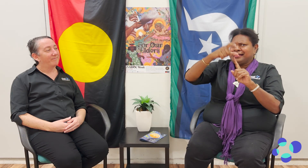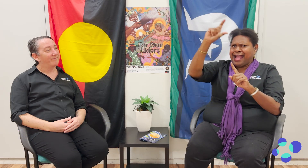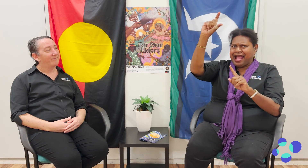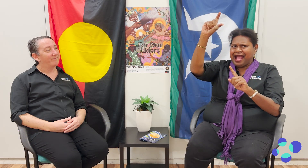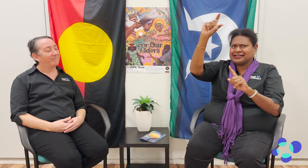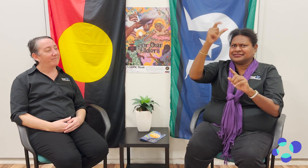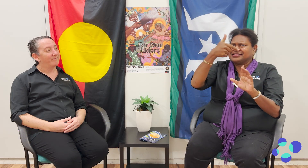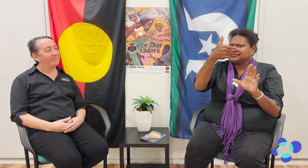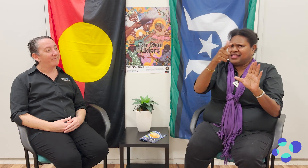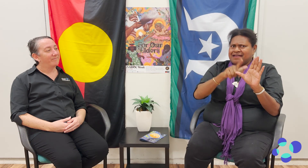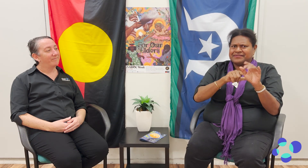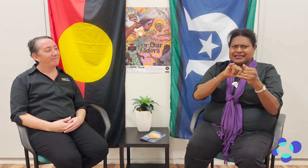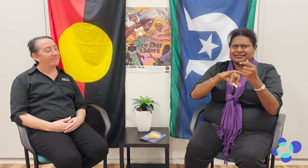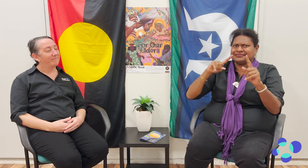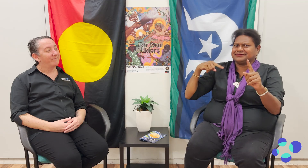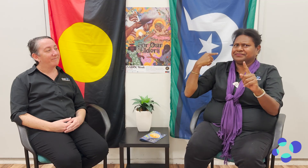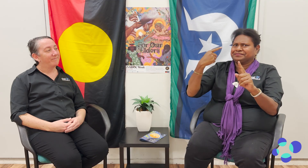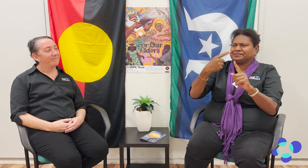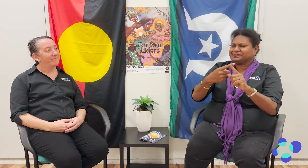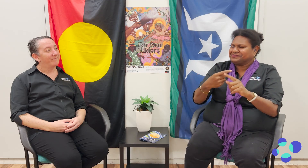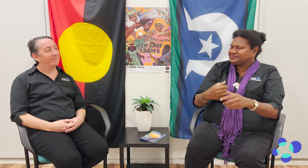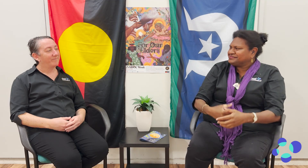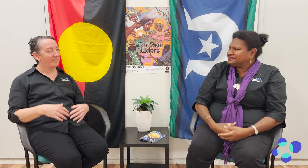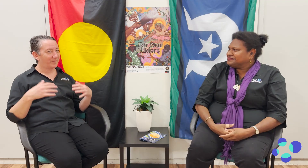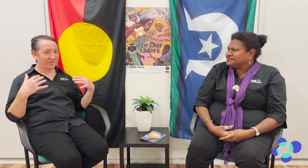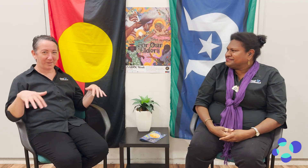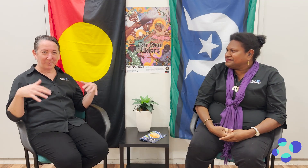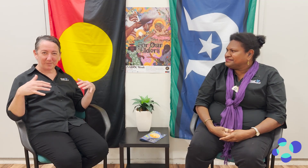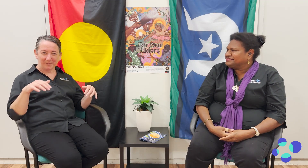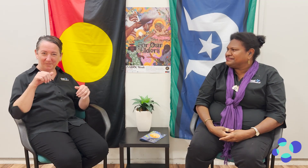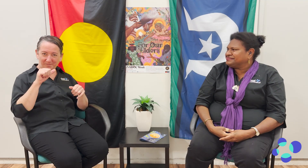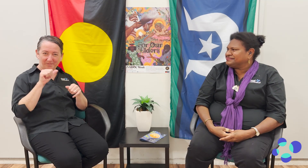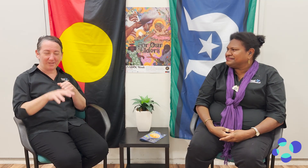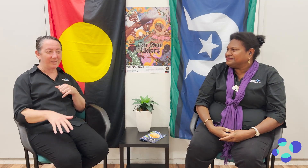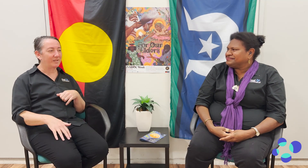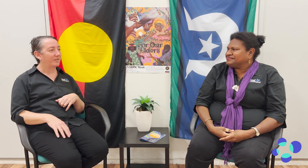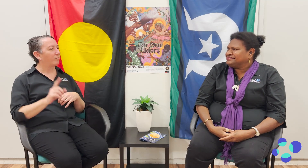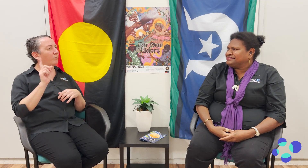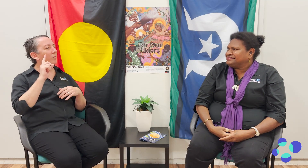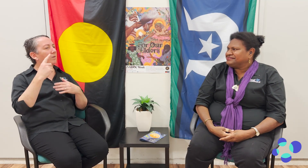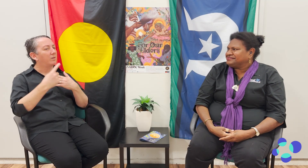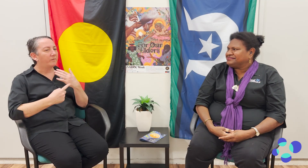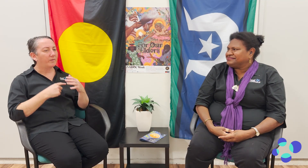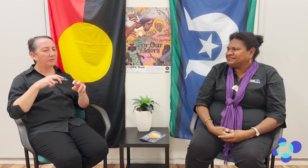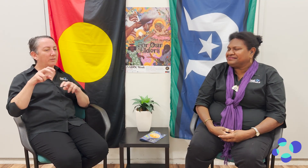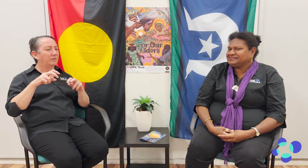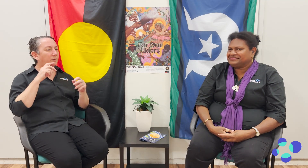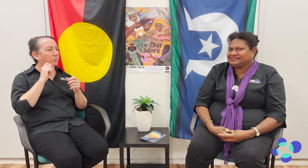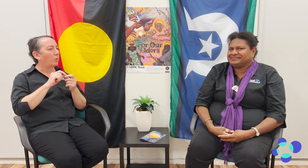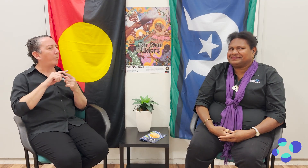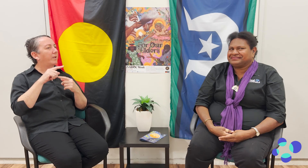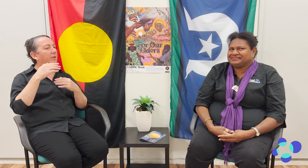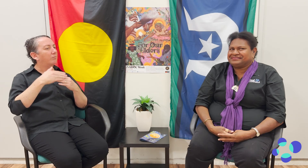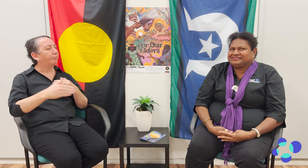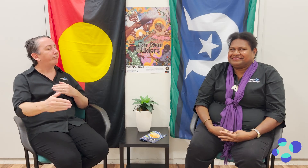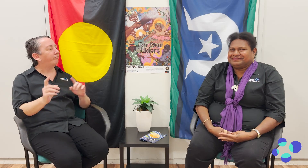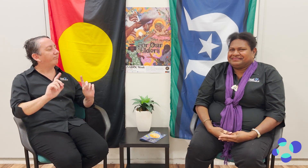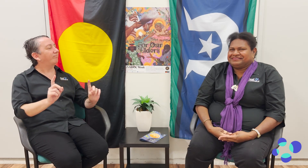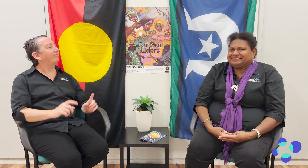seventh consecutive year? Wow, that's amazing. What sort of events and activities will be happening throughout the week?